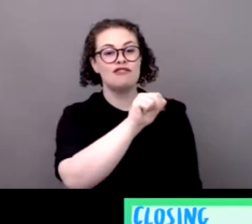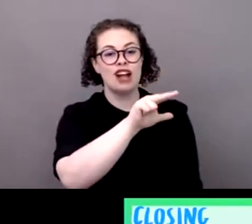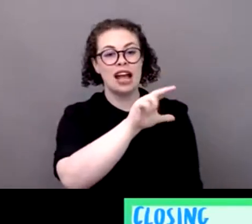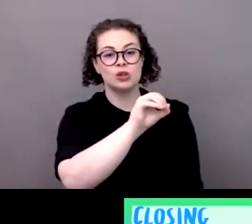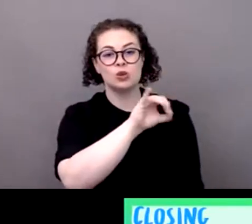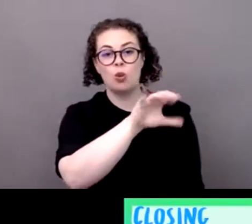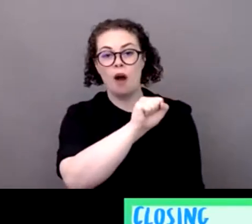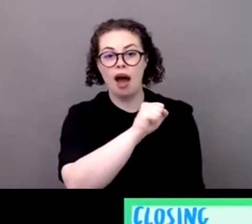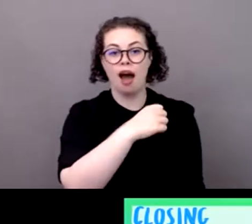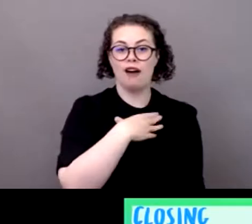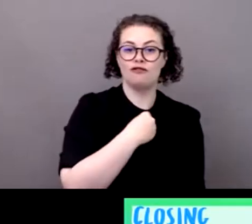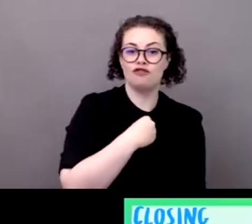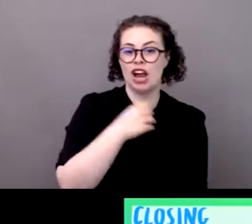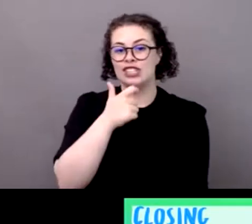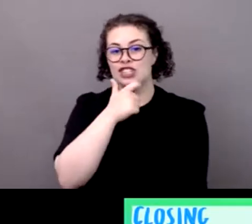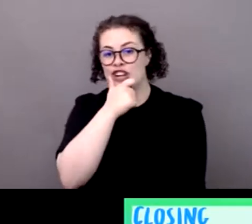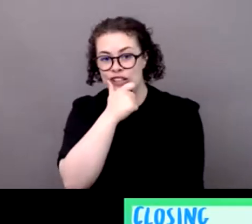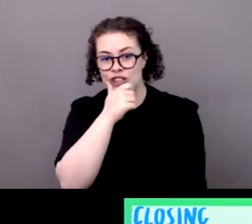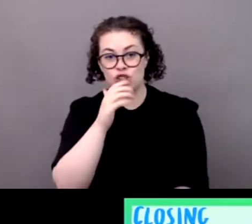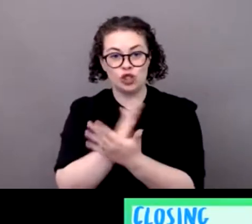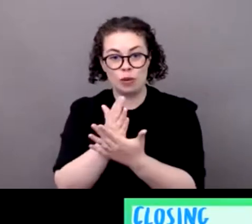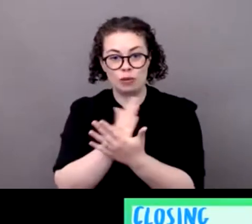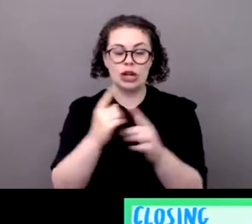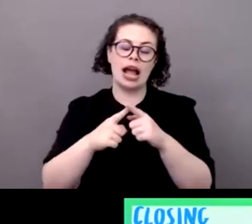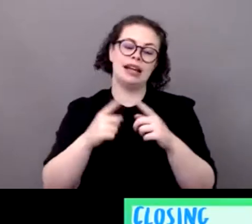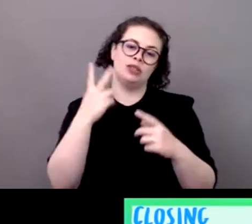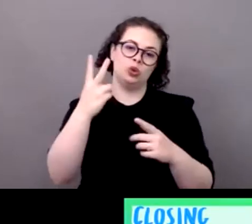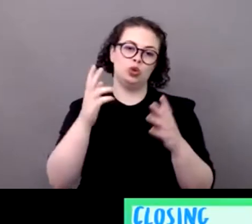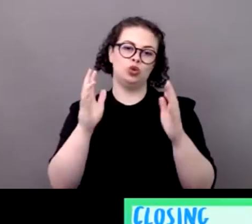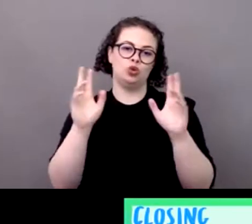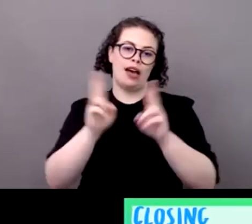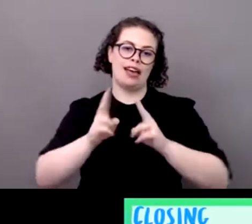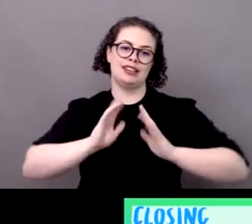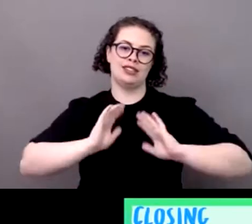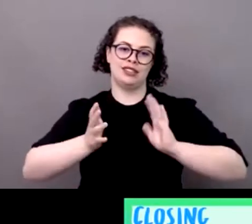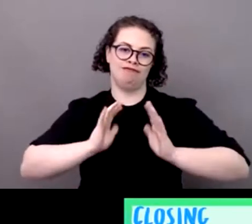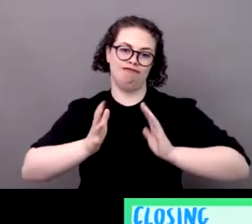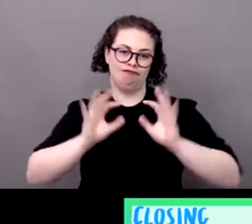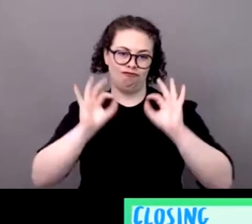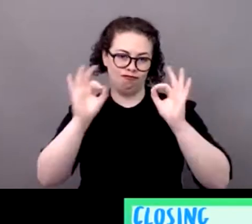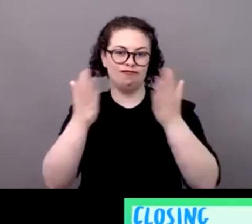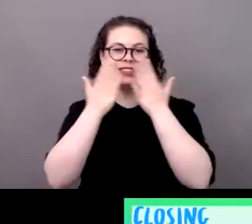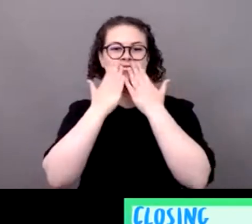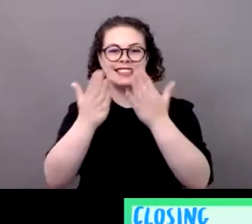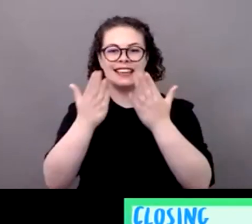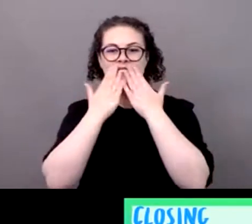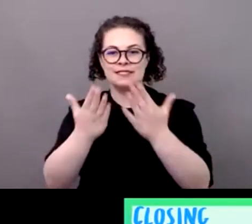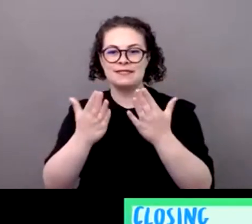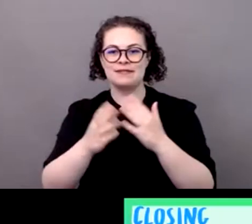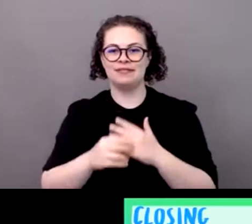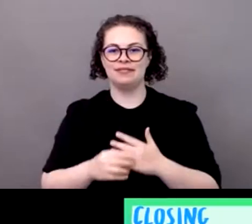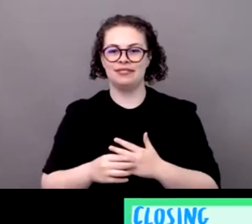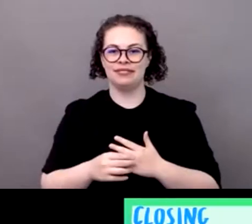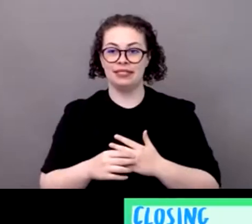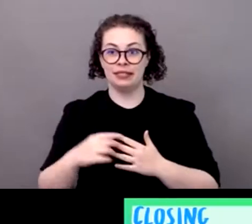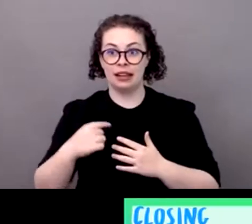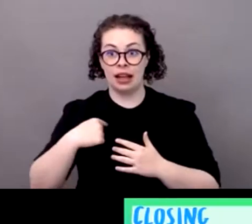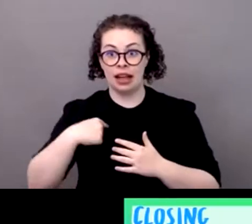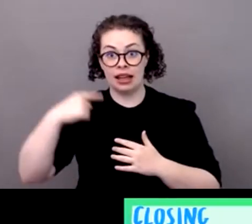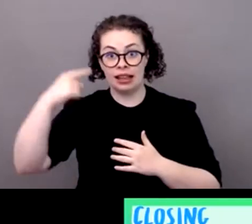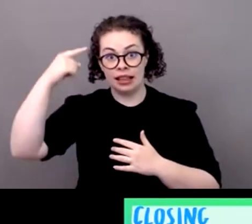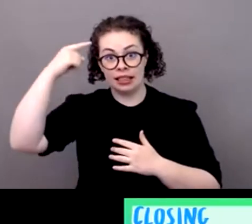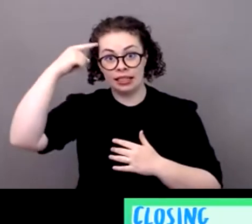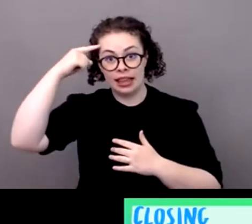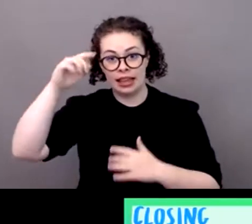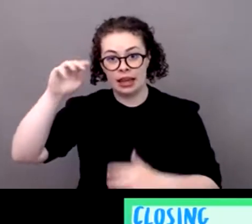translators international sign language uh i think we can see mara is